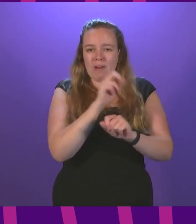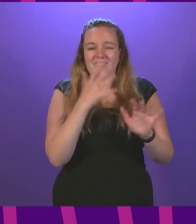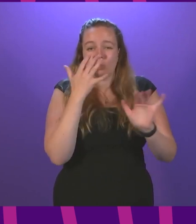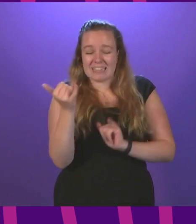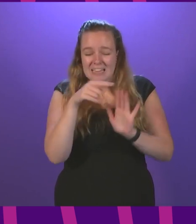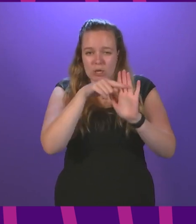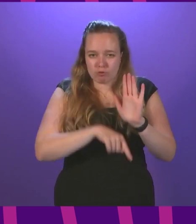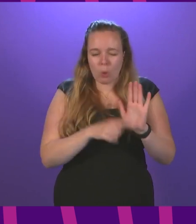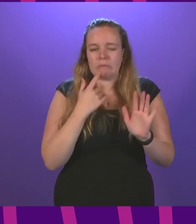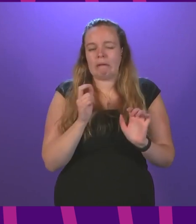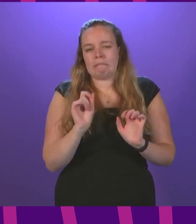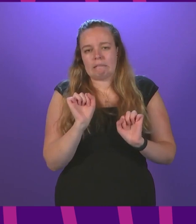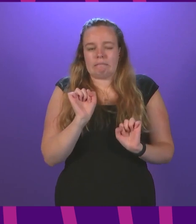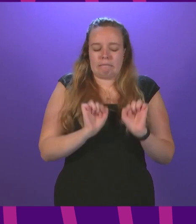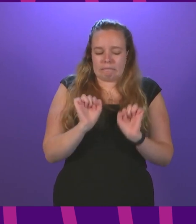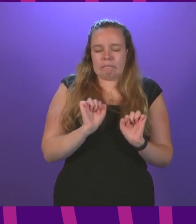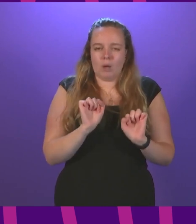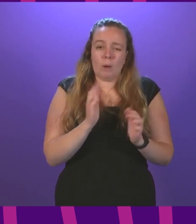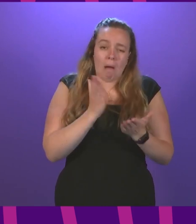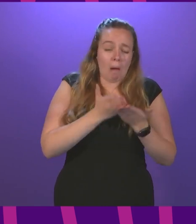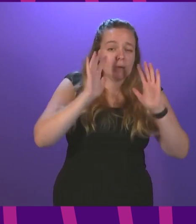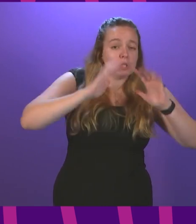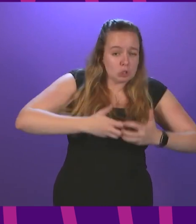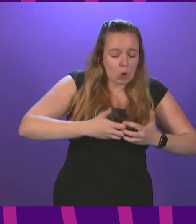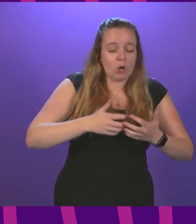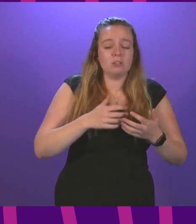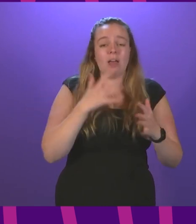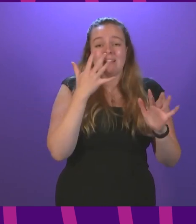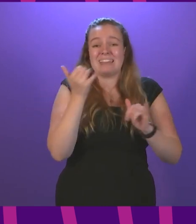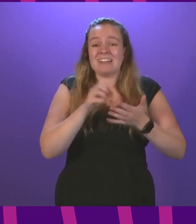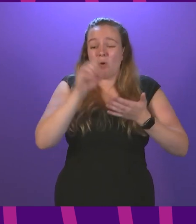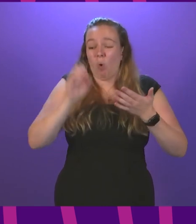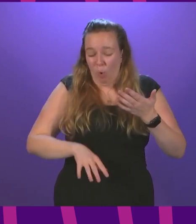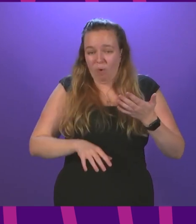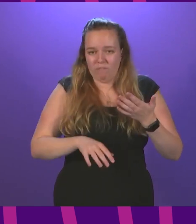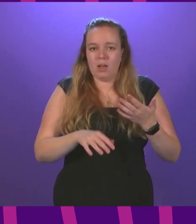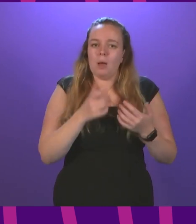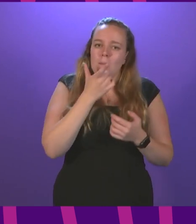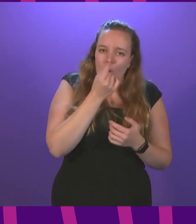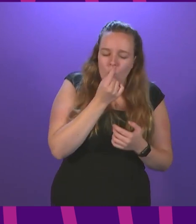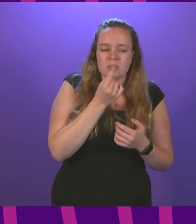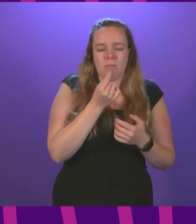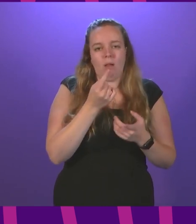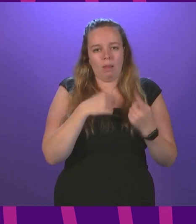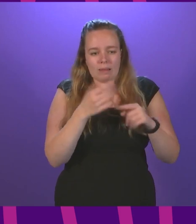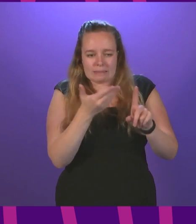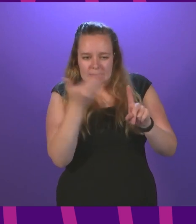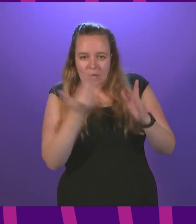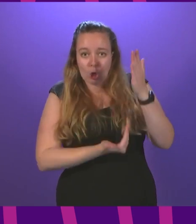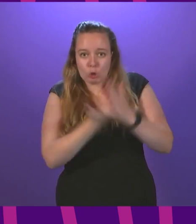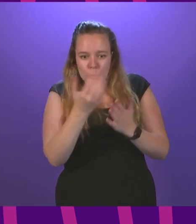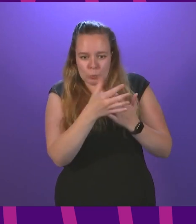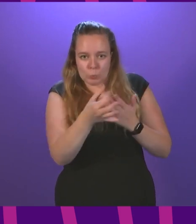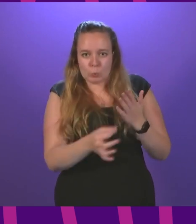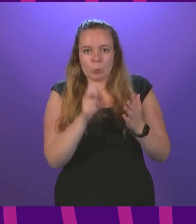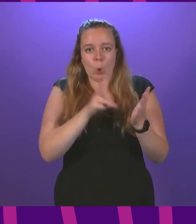with some reluctance. We do have a concern that the removal of testing requirements could hamper efforts to detect new variants.